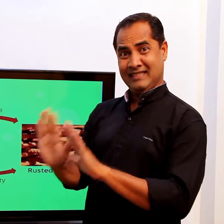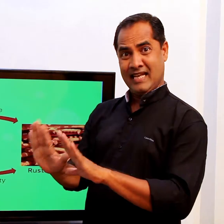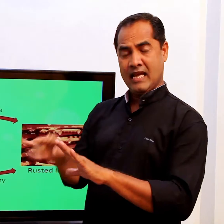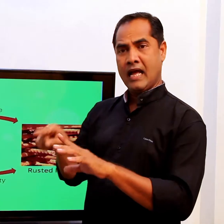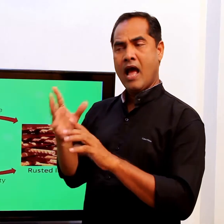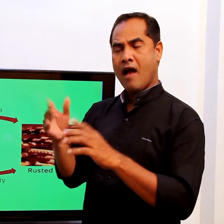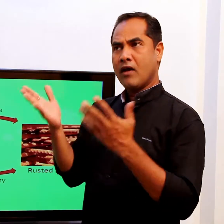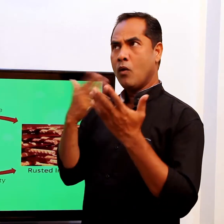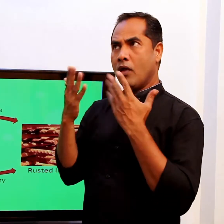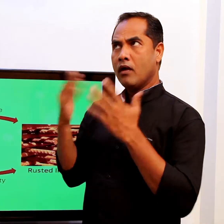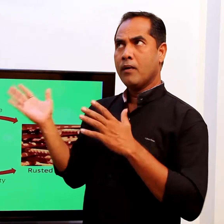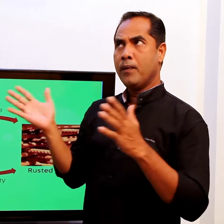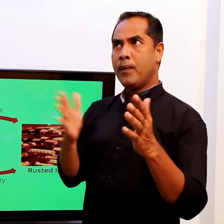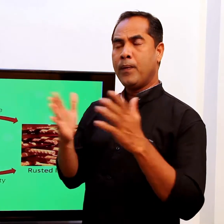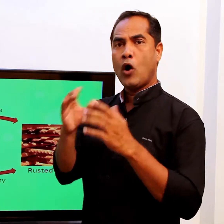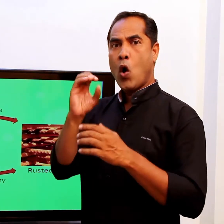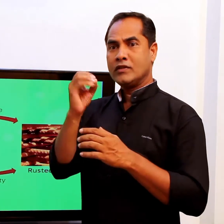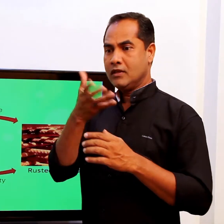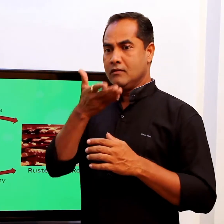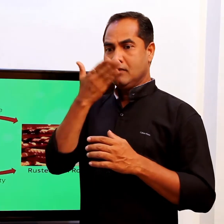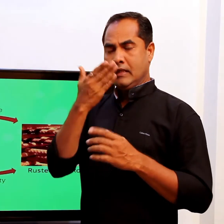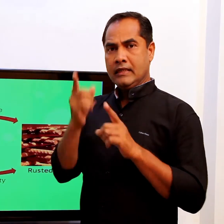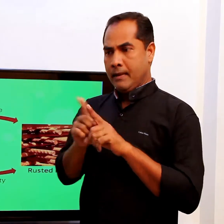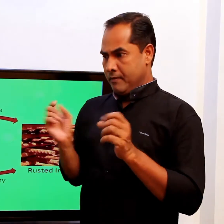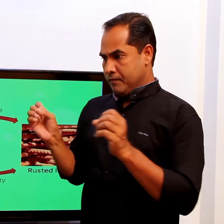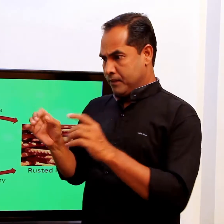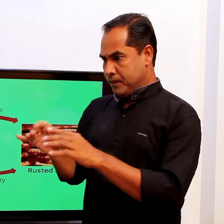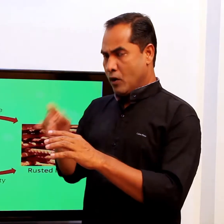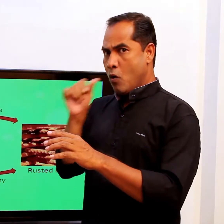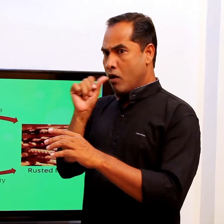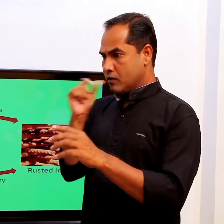If you keep the iron rod in contact with air and moisture,